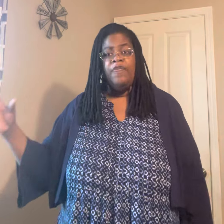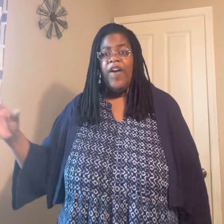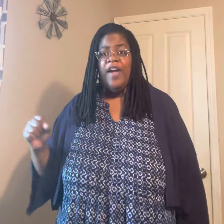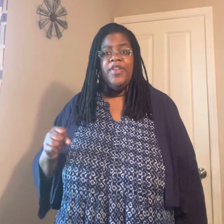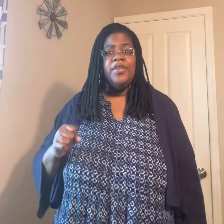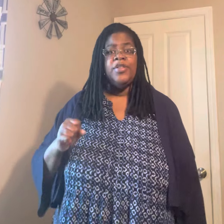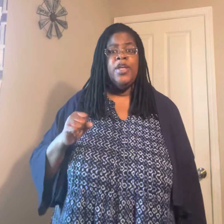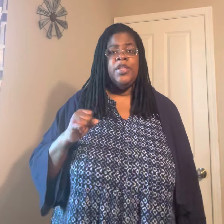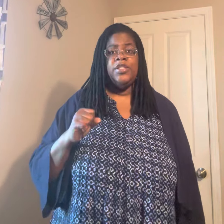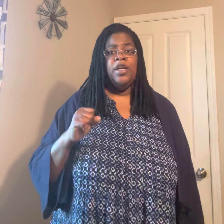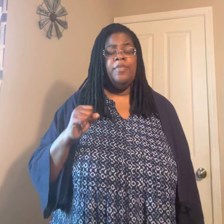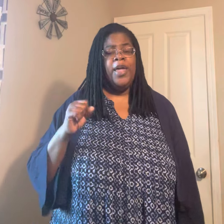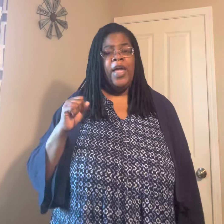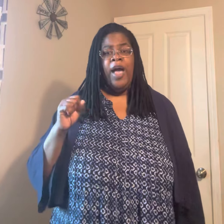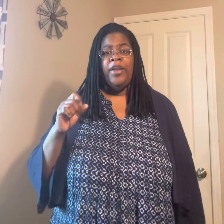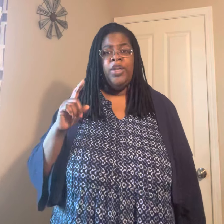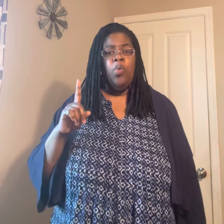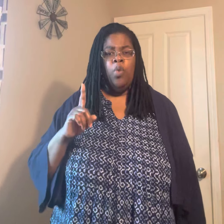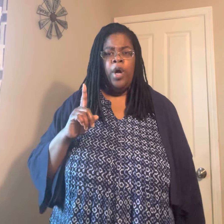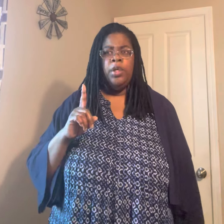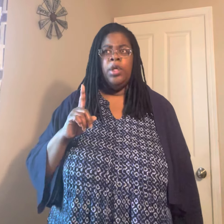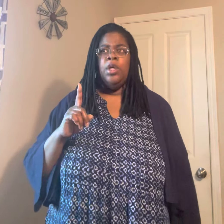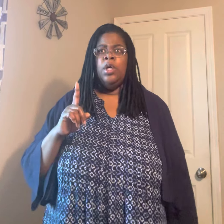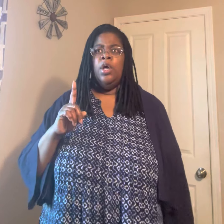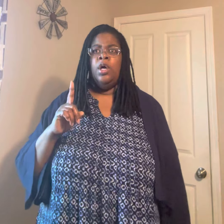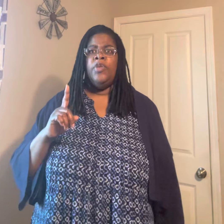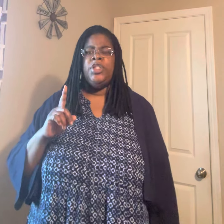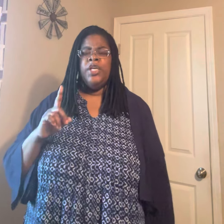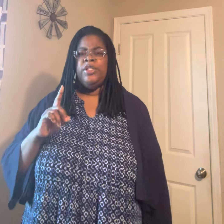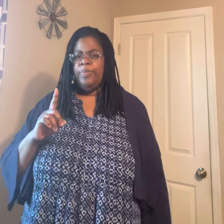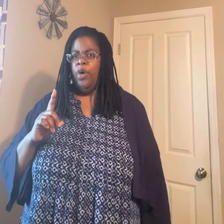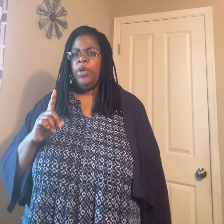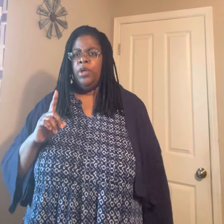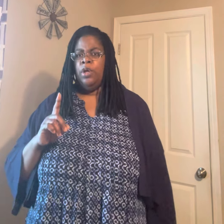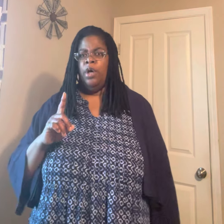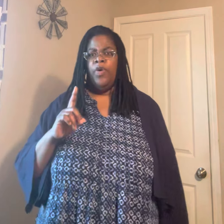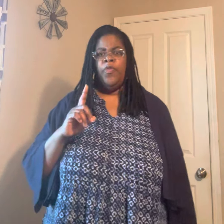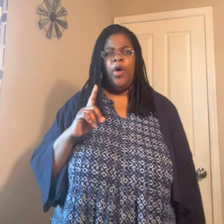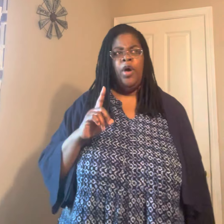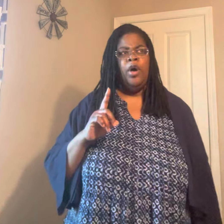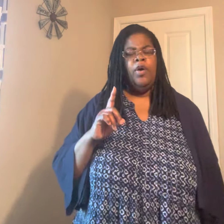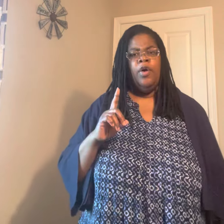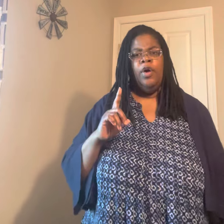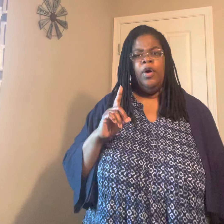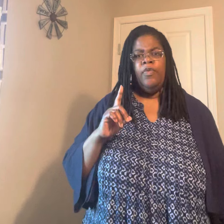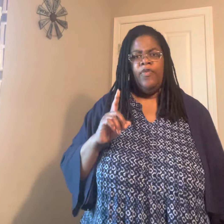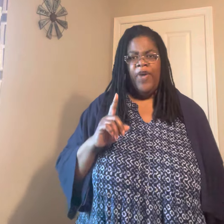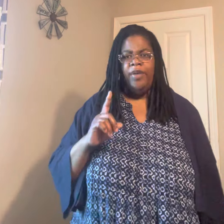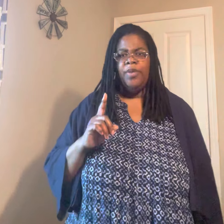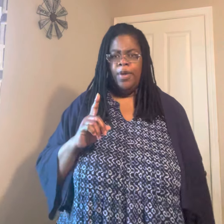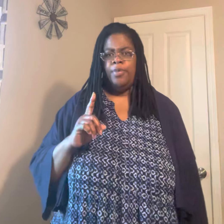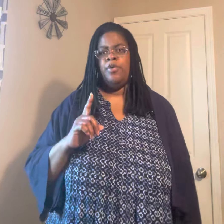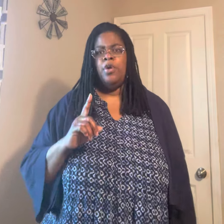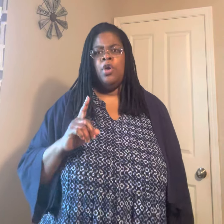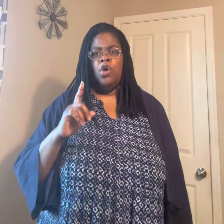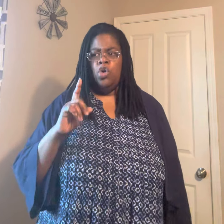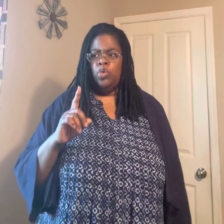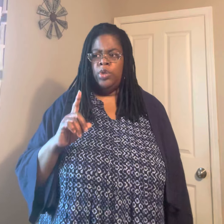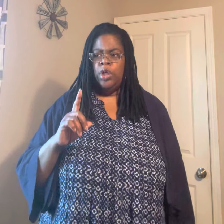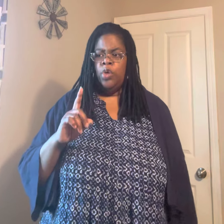five years. Some may have, I know one, uh, of a testimony of, uh, uh, of a family member who, who